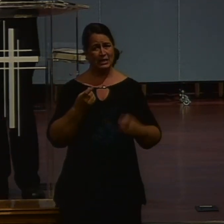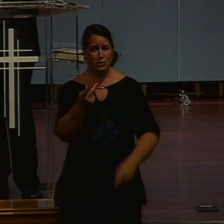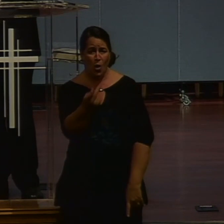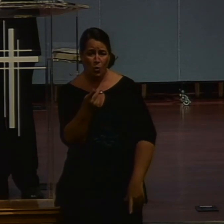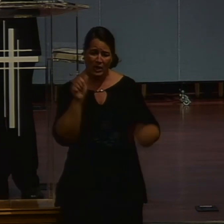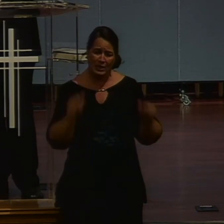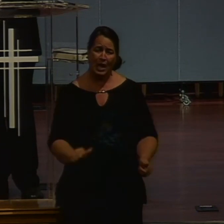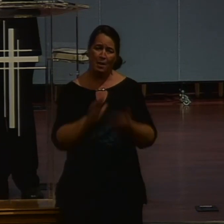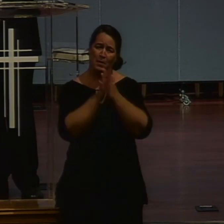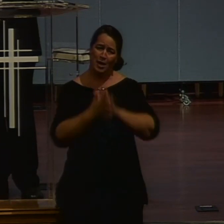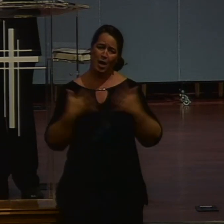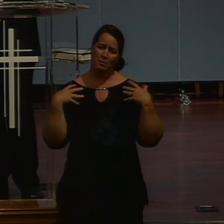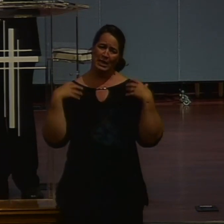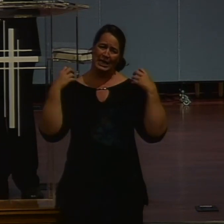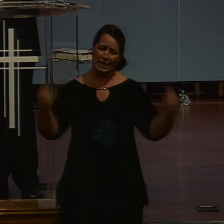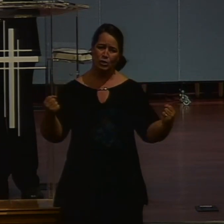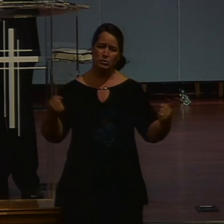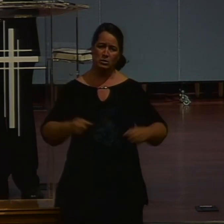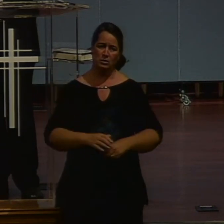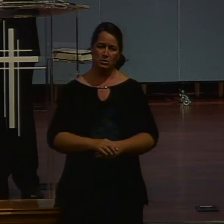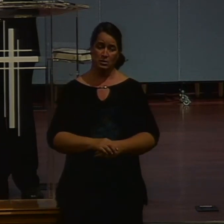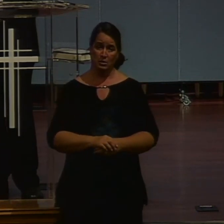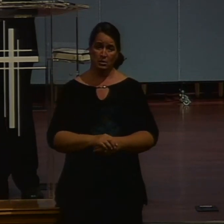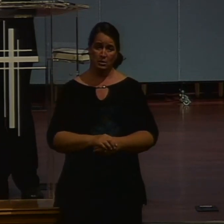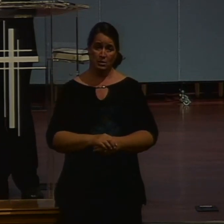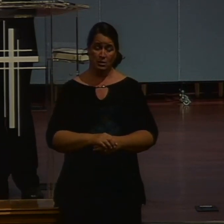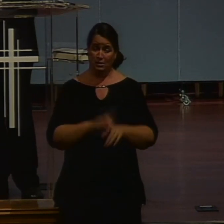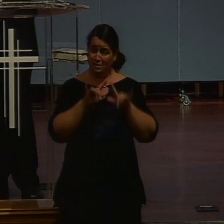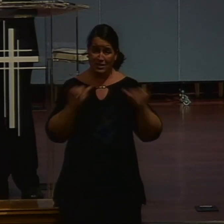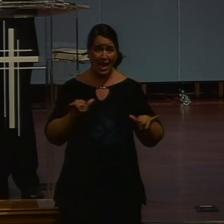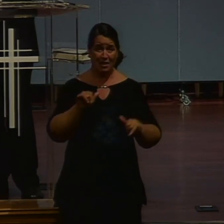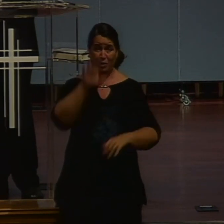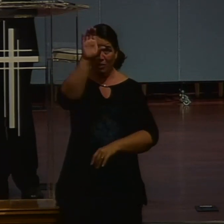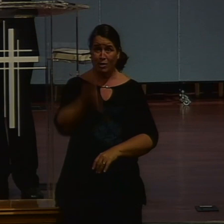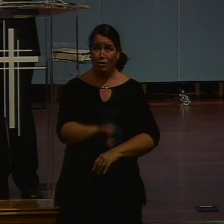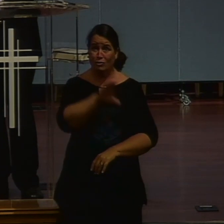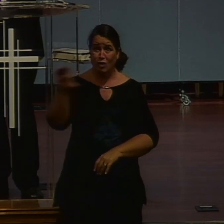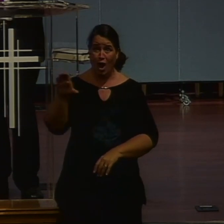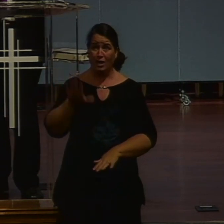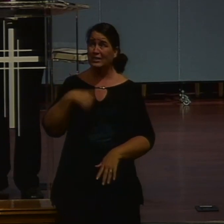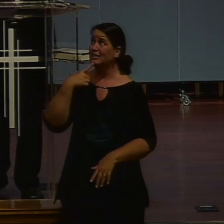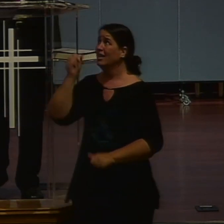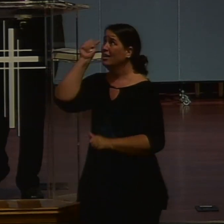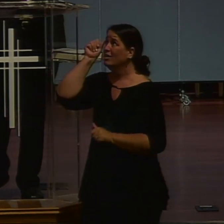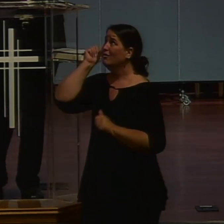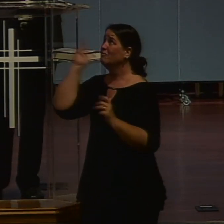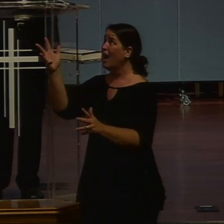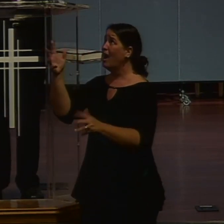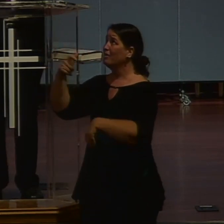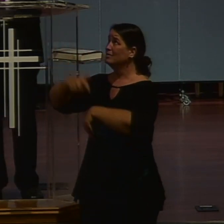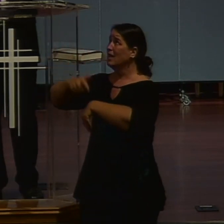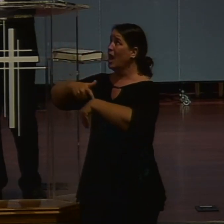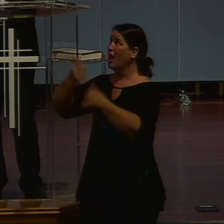cross work. He could say with absolute confidence. As if it were already done. Father. have finished the work. That you have given me to do. The hours come.